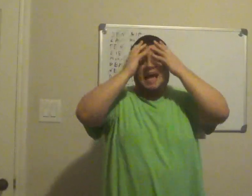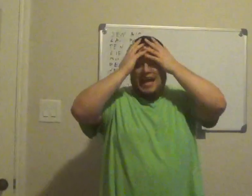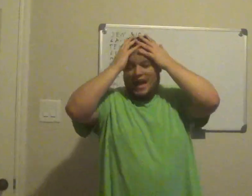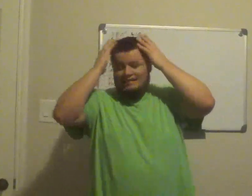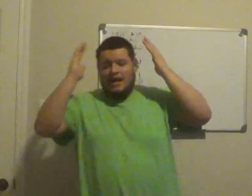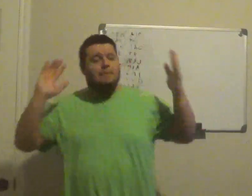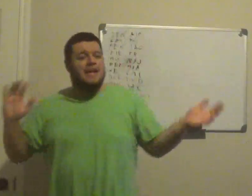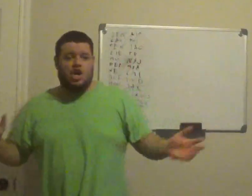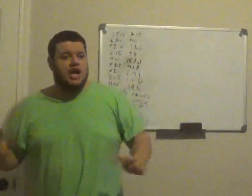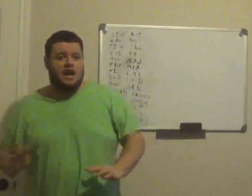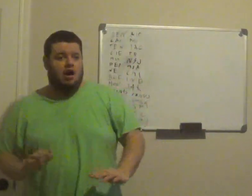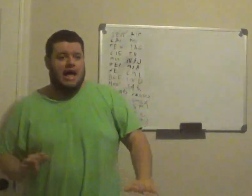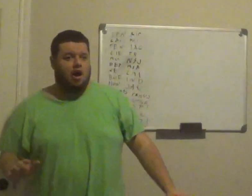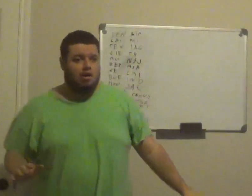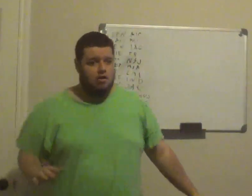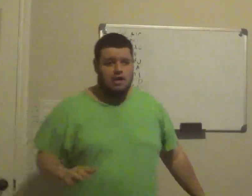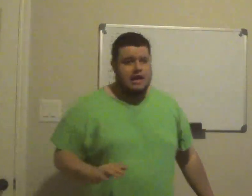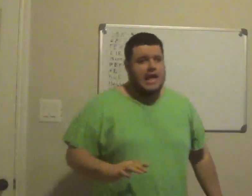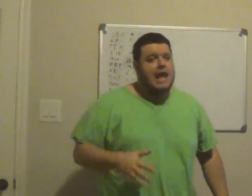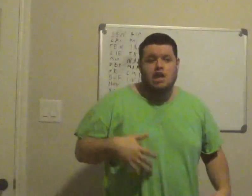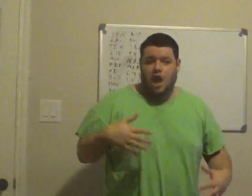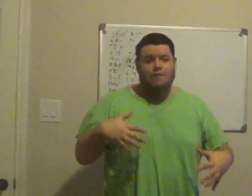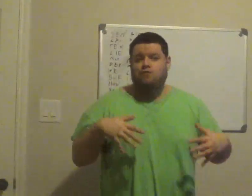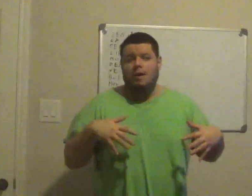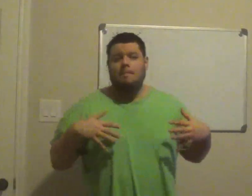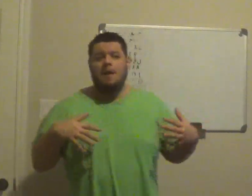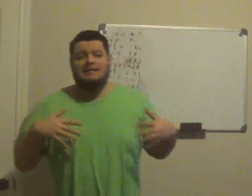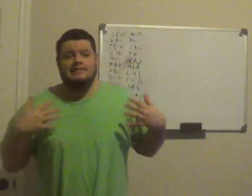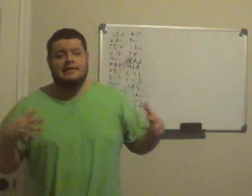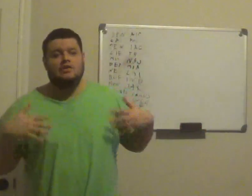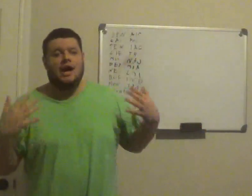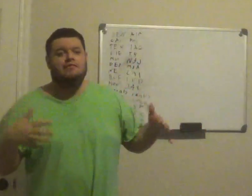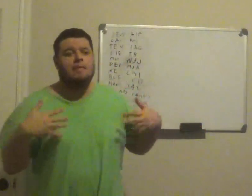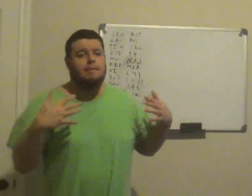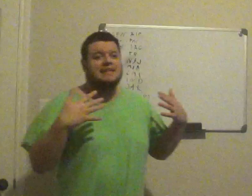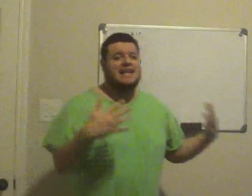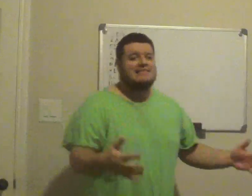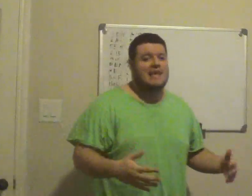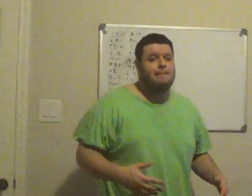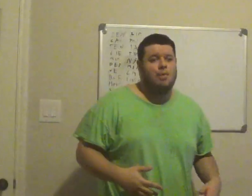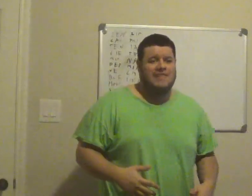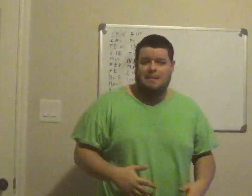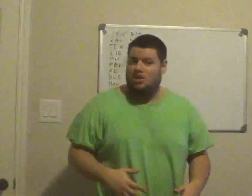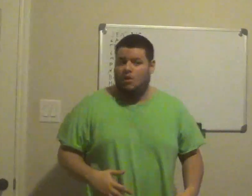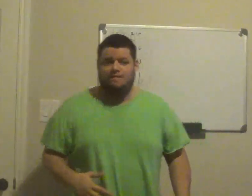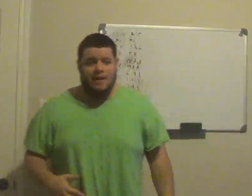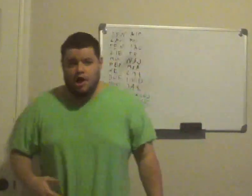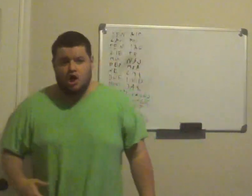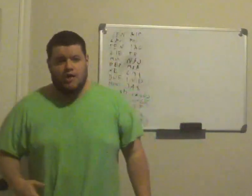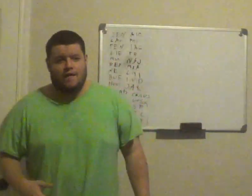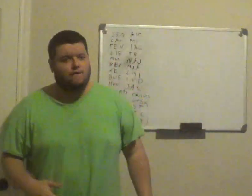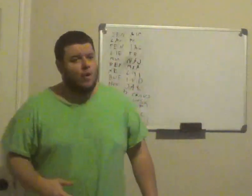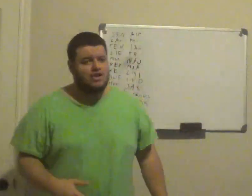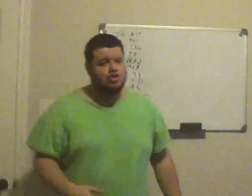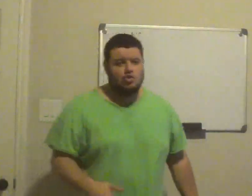has not been good at all, not from a playing standpoint, they've been doing very good, they're 4-2,